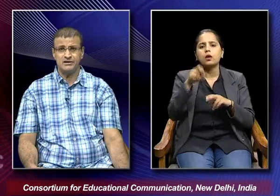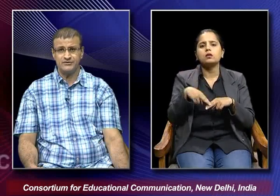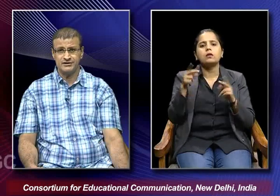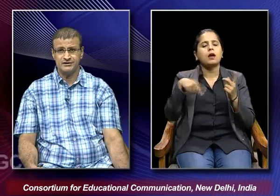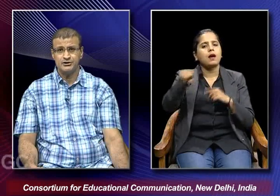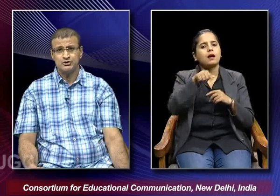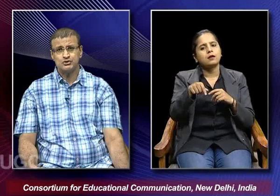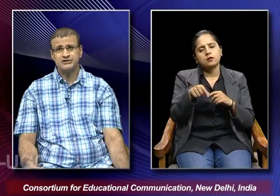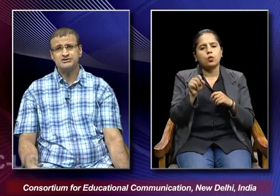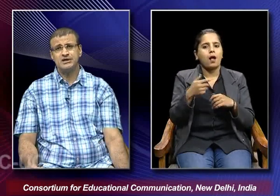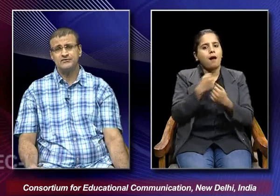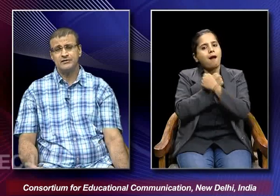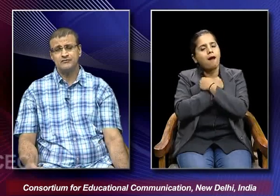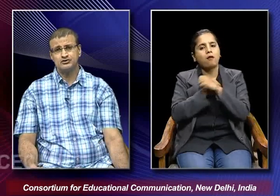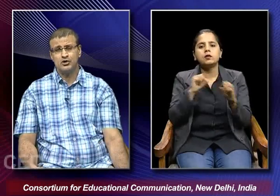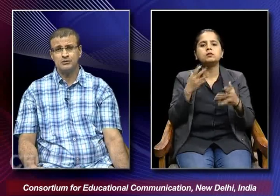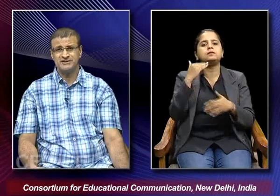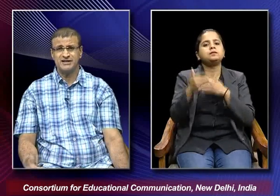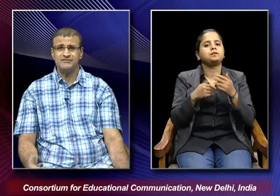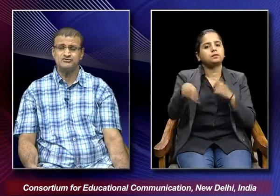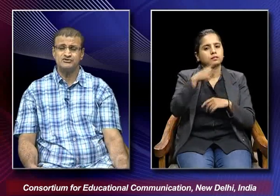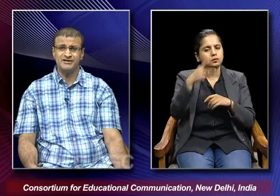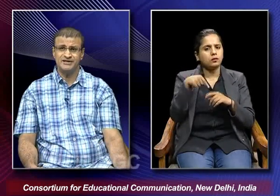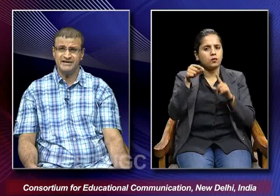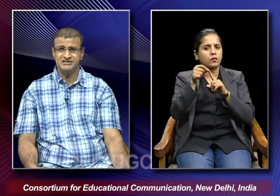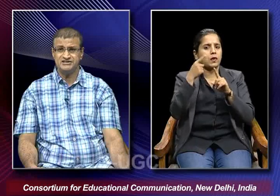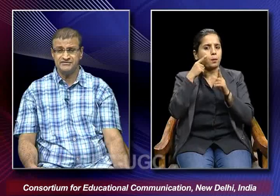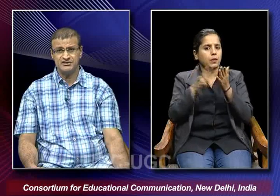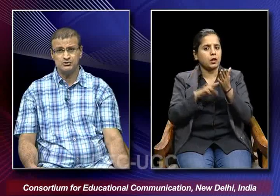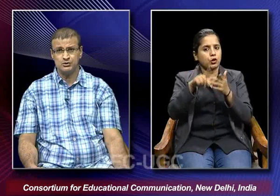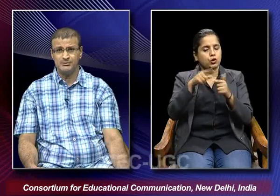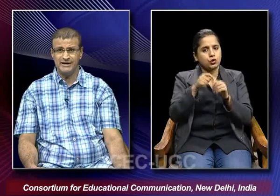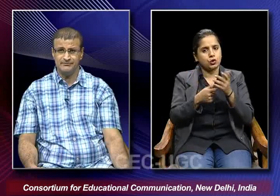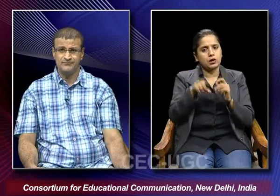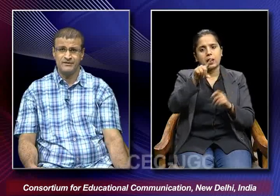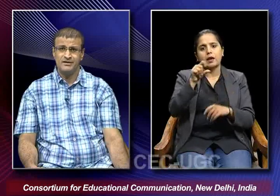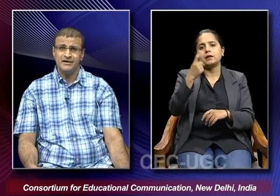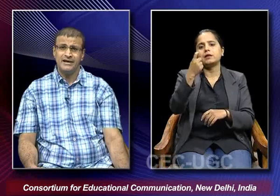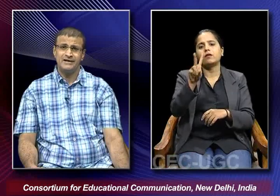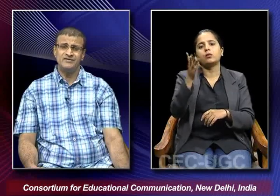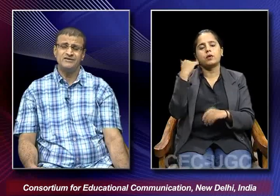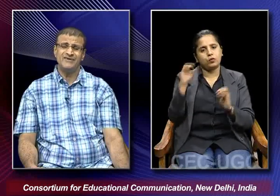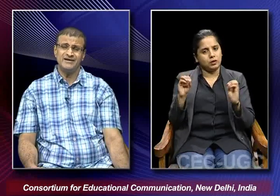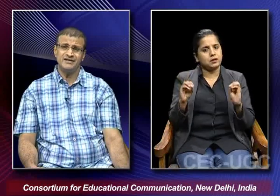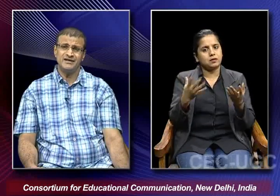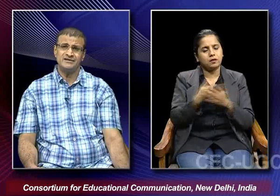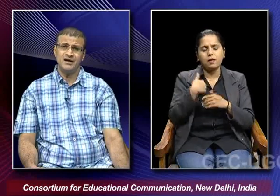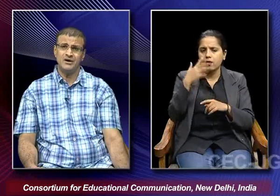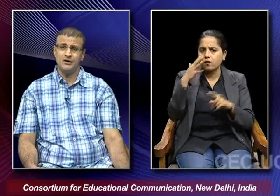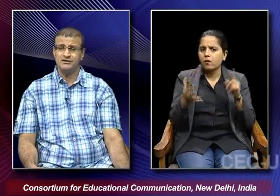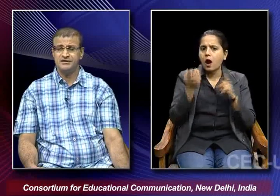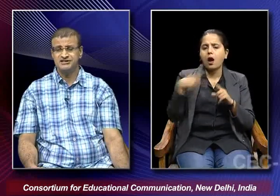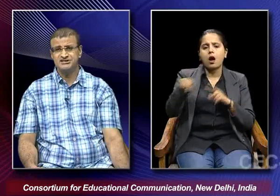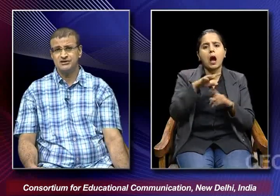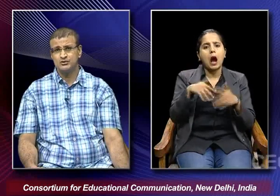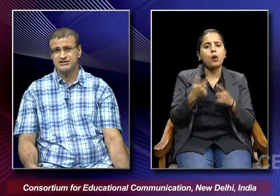in love with her so this film was called pinjara which was made in 1972 by him and we find that how